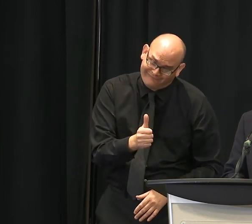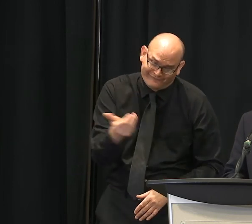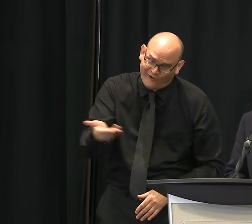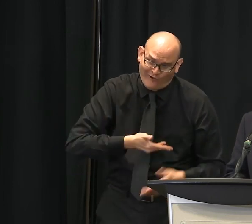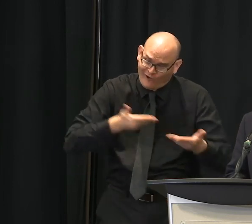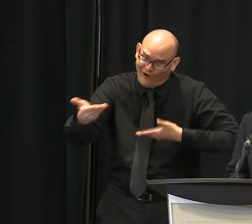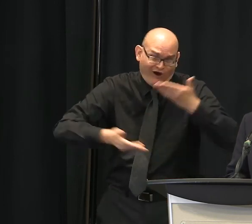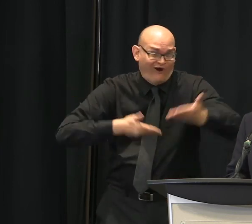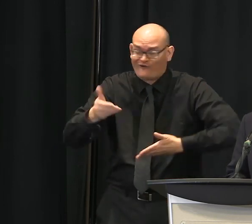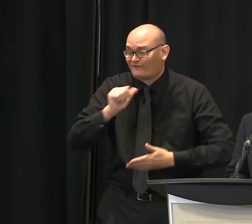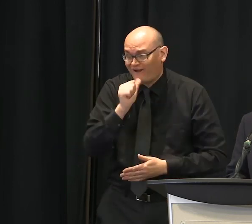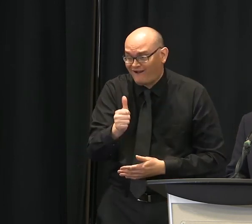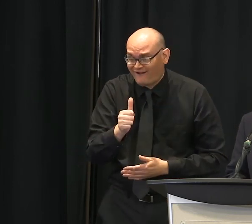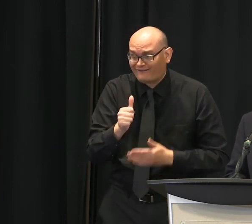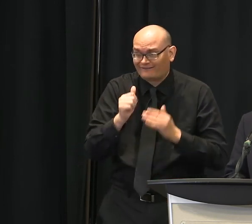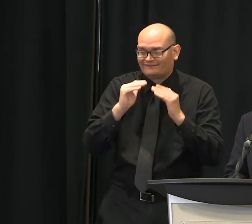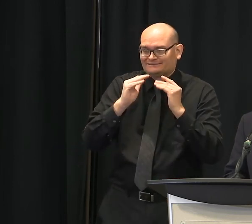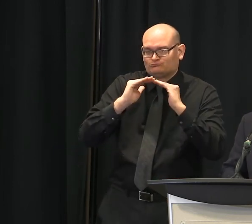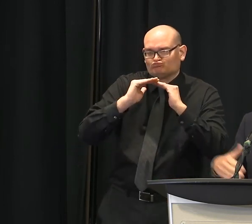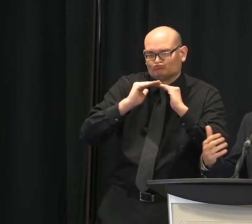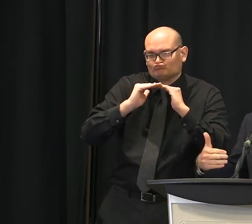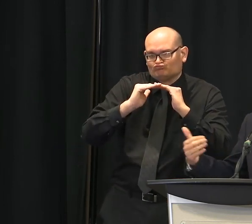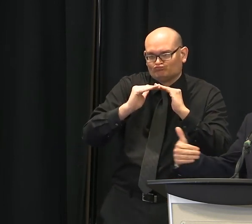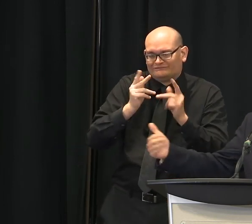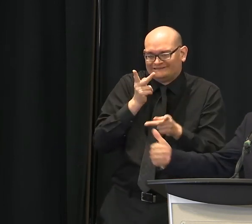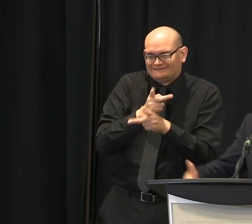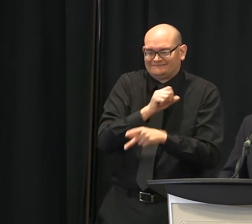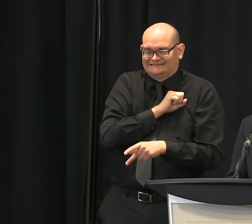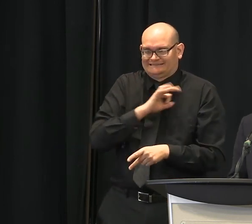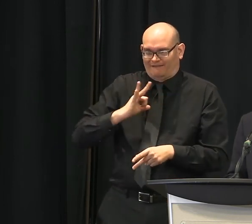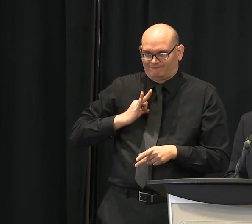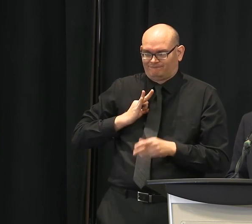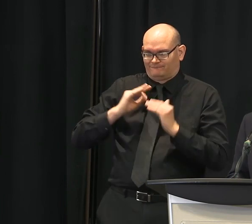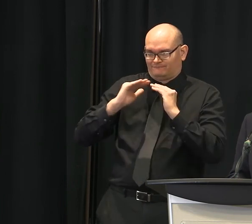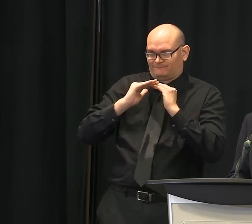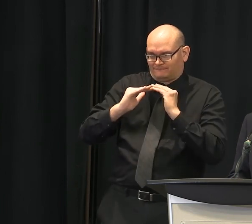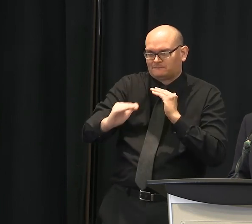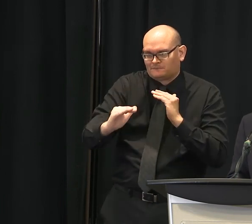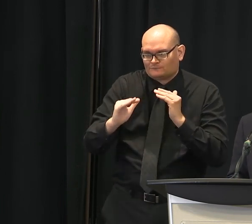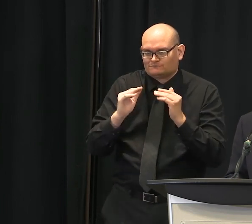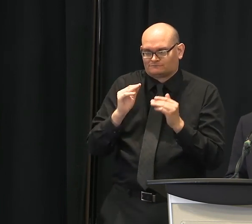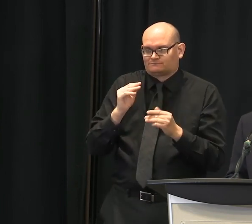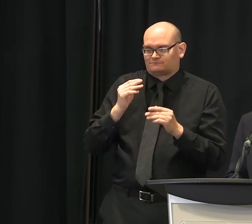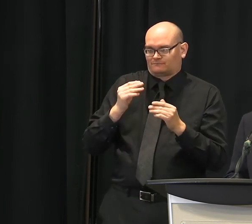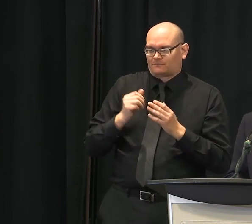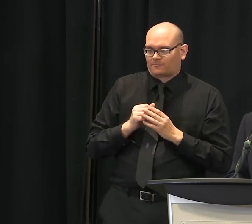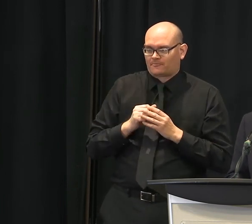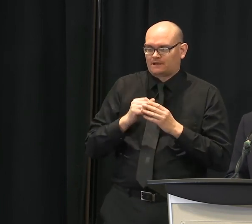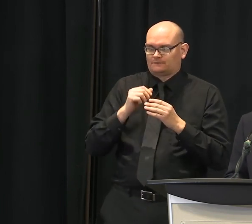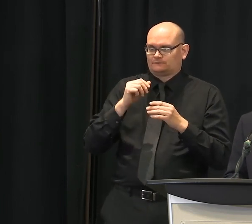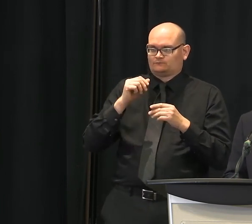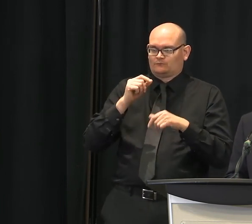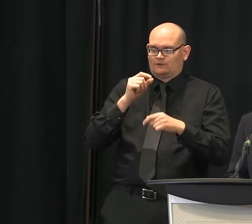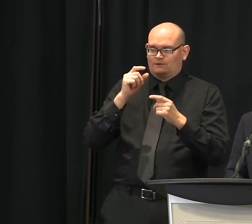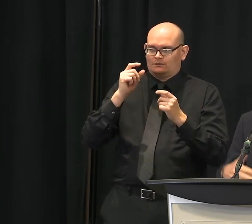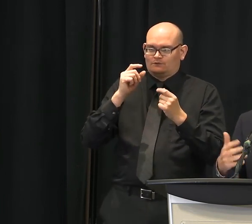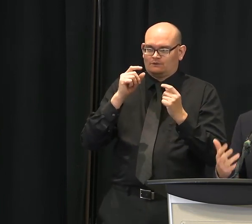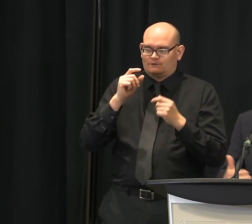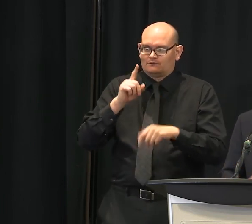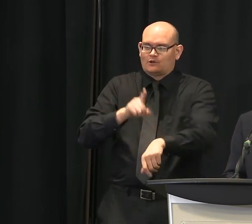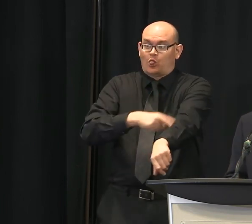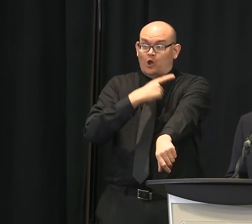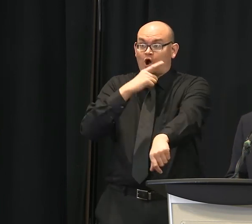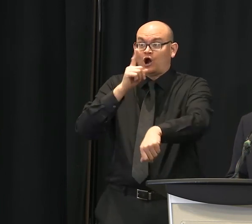we can be very happy about. It's just some of those longer-term projects we may have to slow down. So we're in good shape.